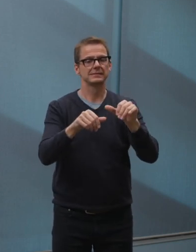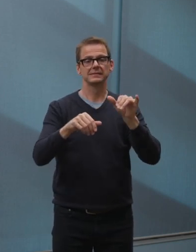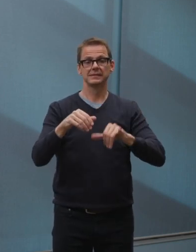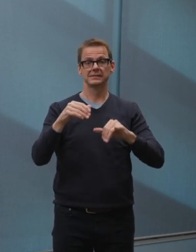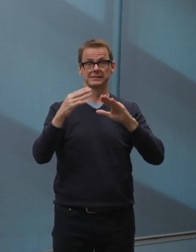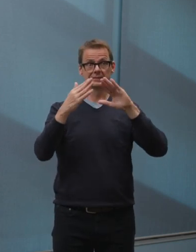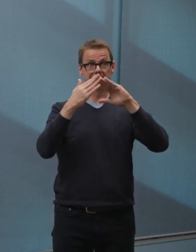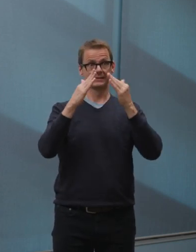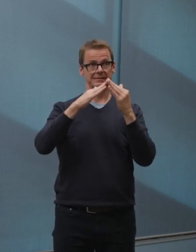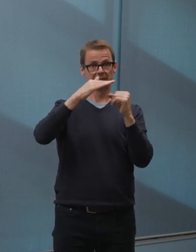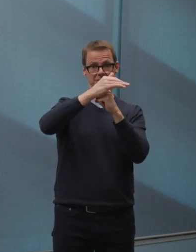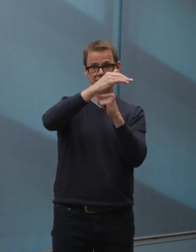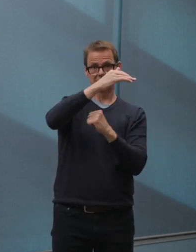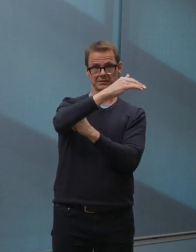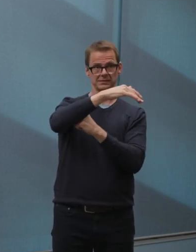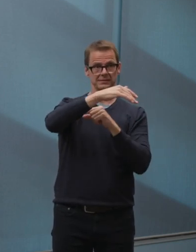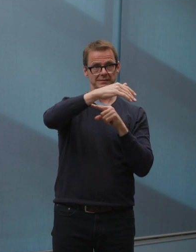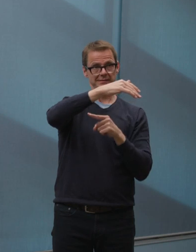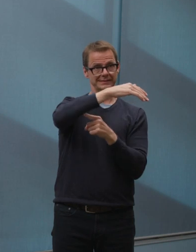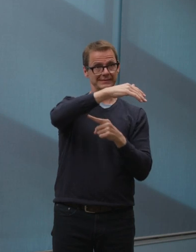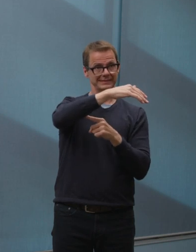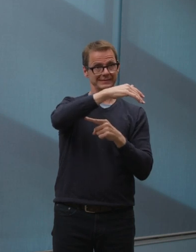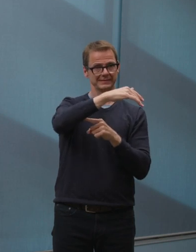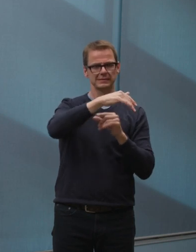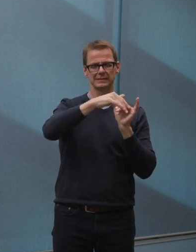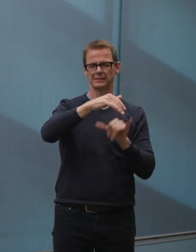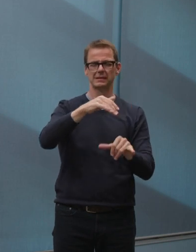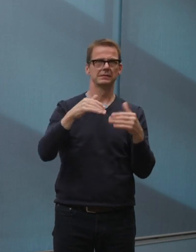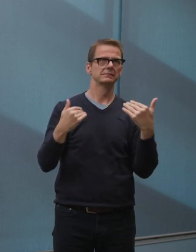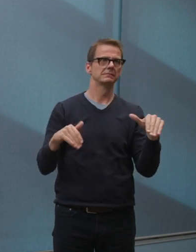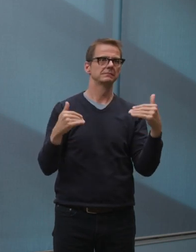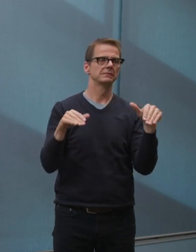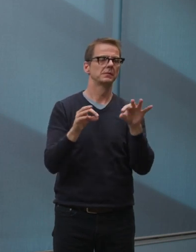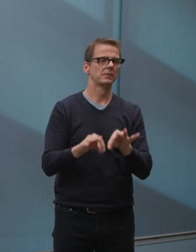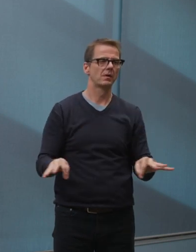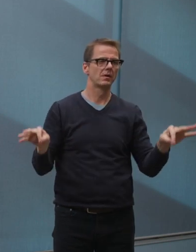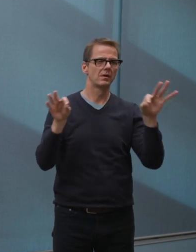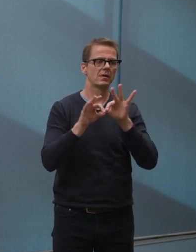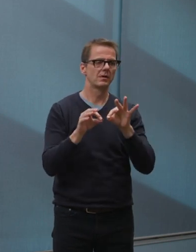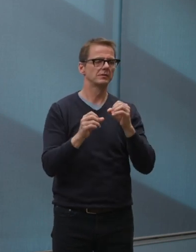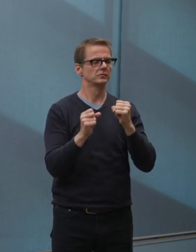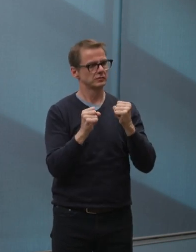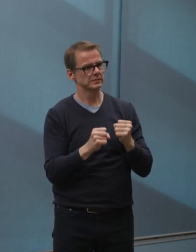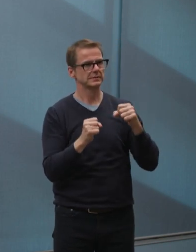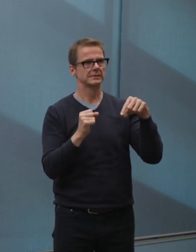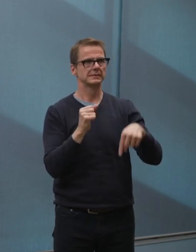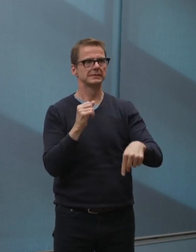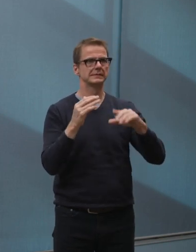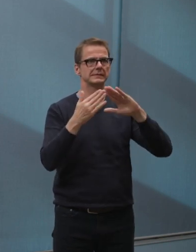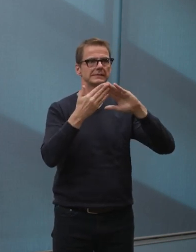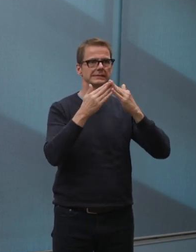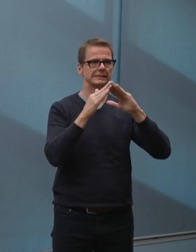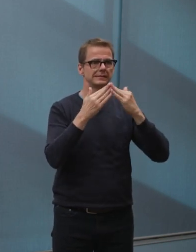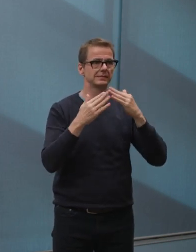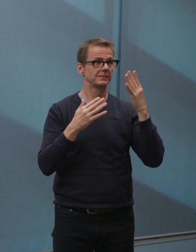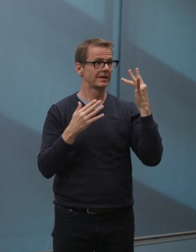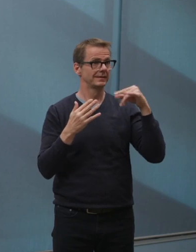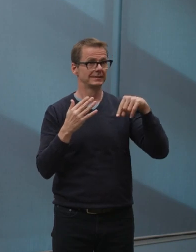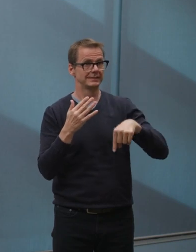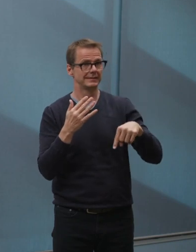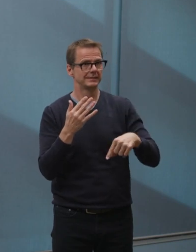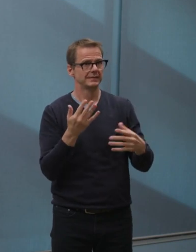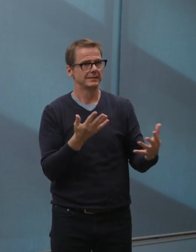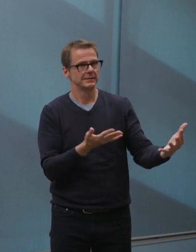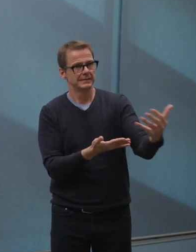provincial and national economy. And so we will come out of this pandemic, and when we do, we know that Edmontonians will